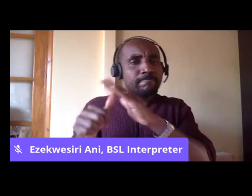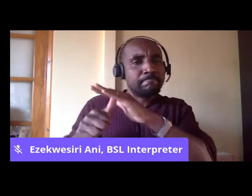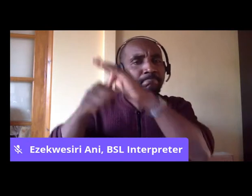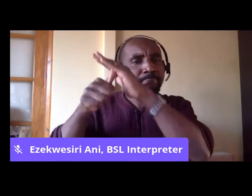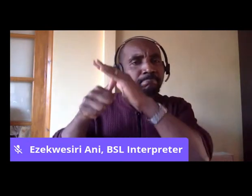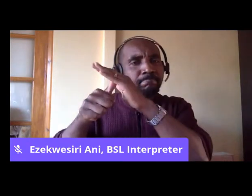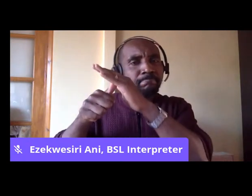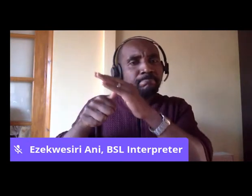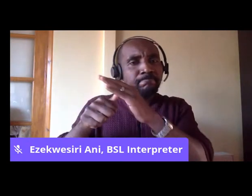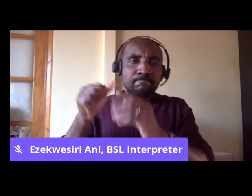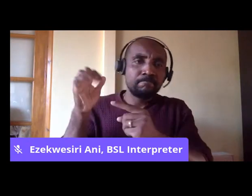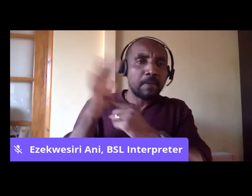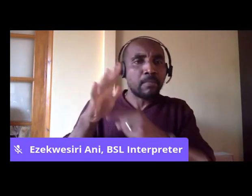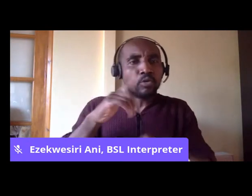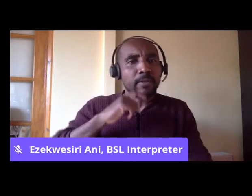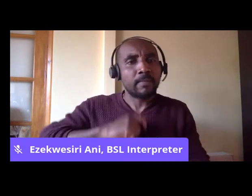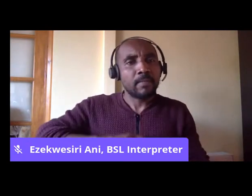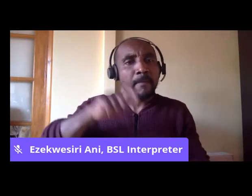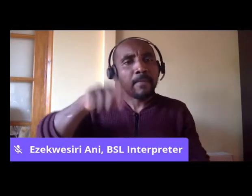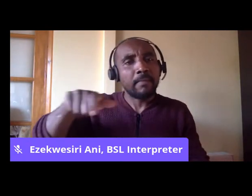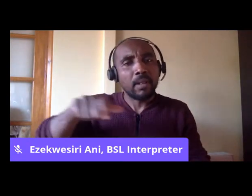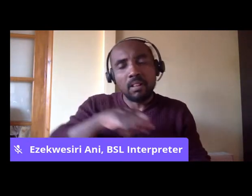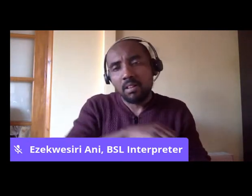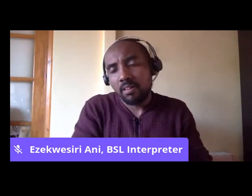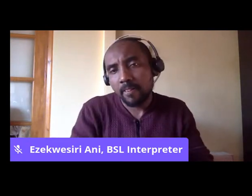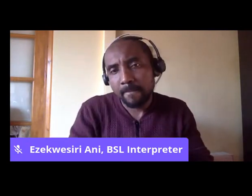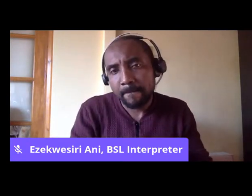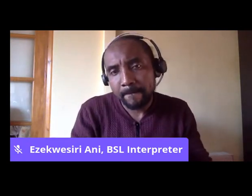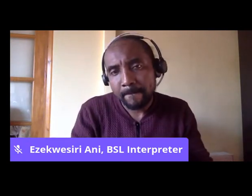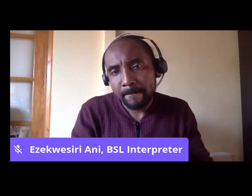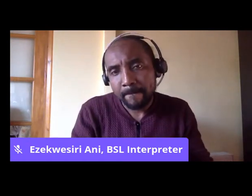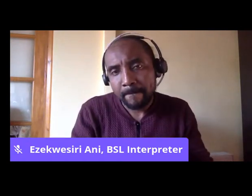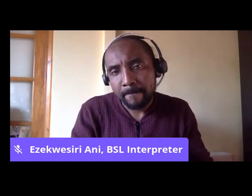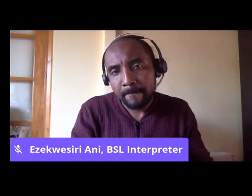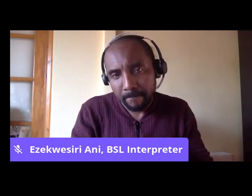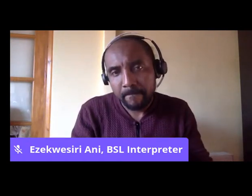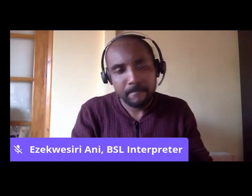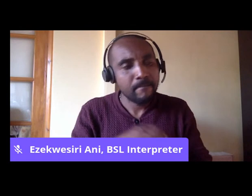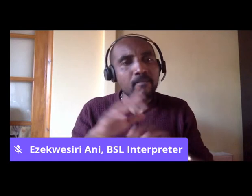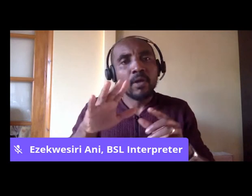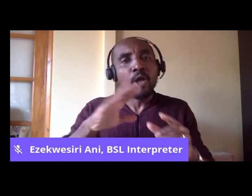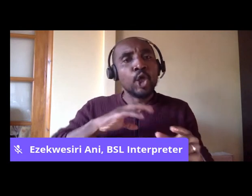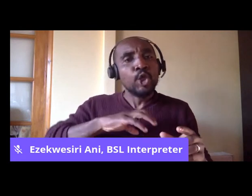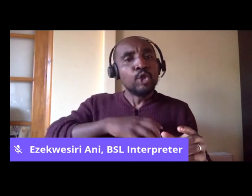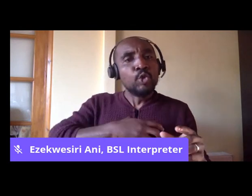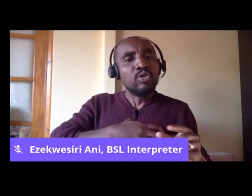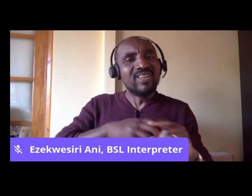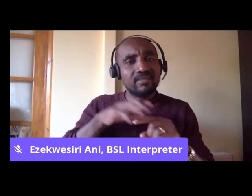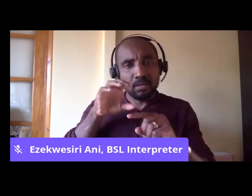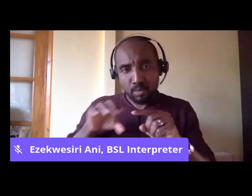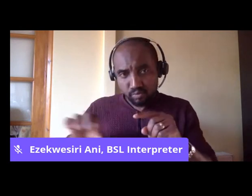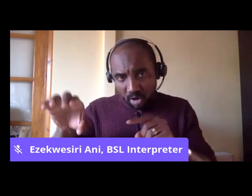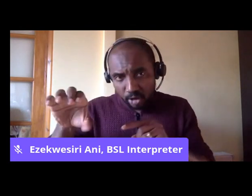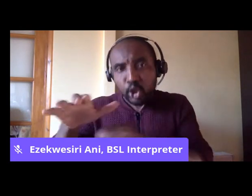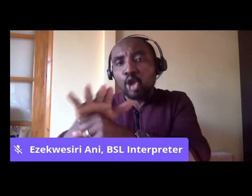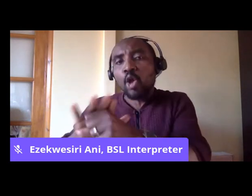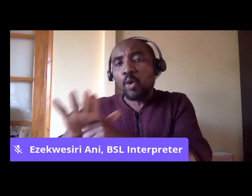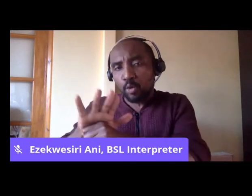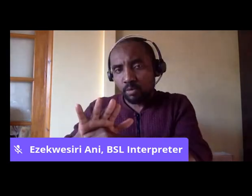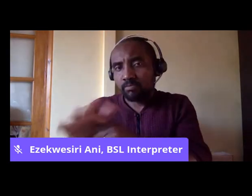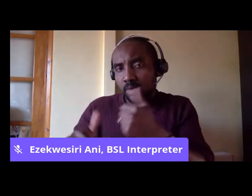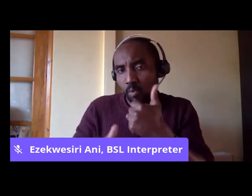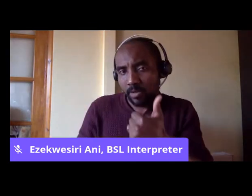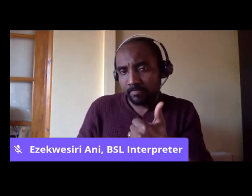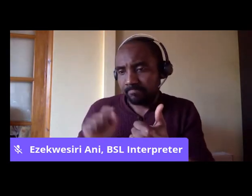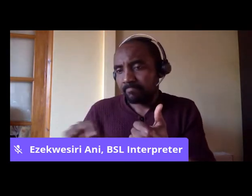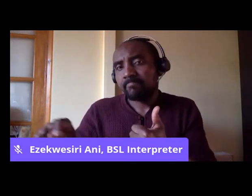the branch unions, the local branches, who